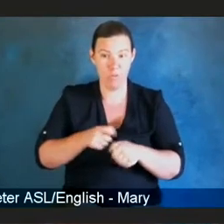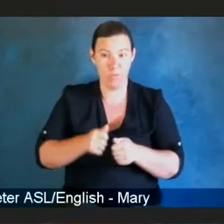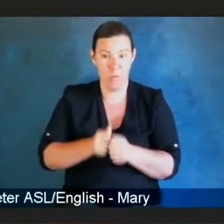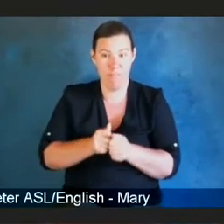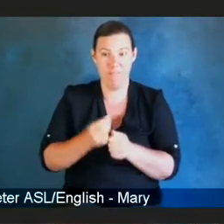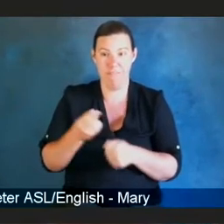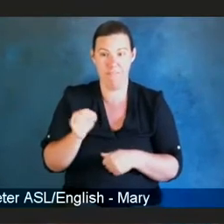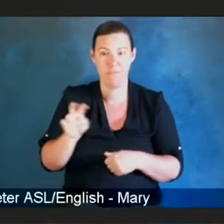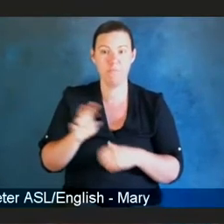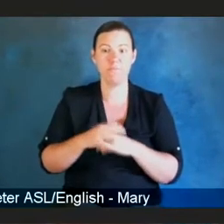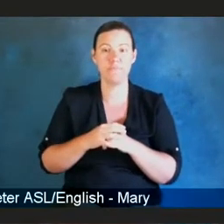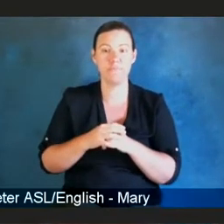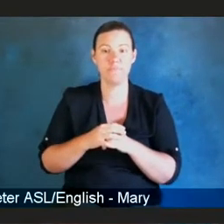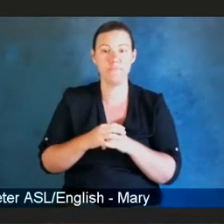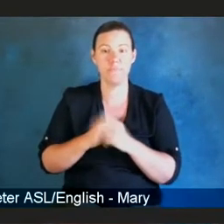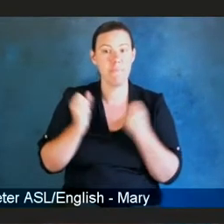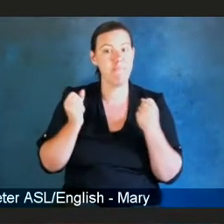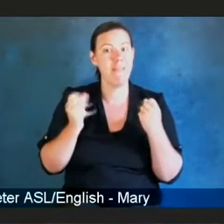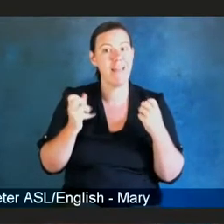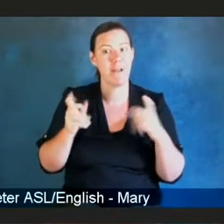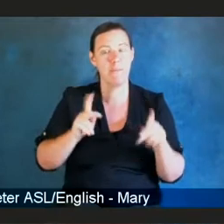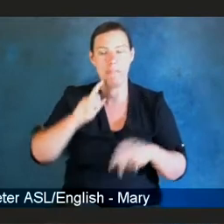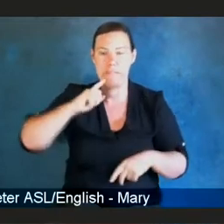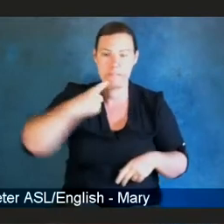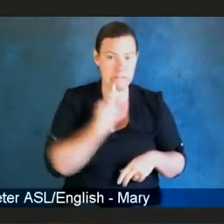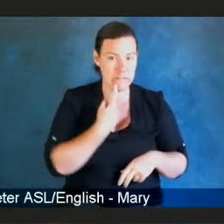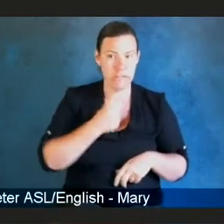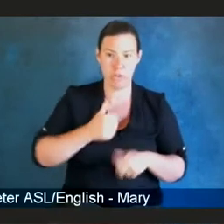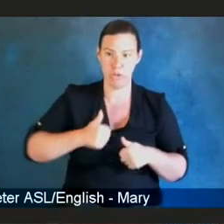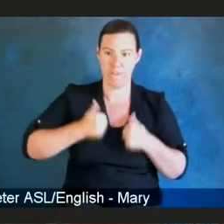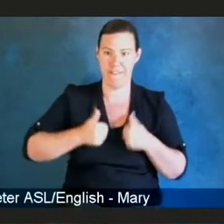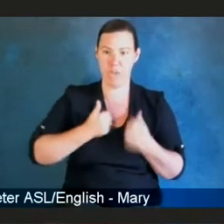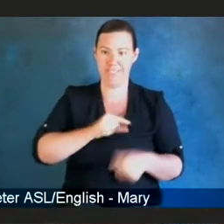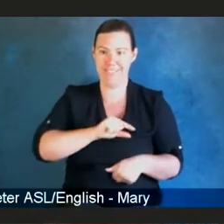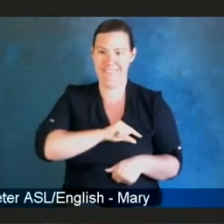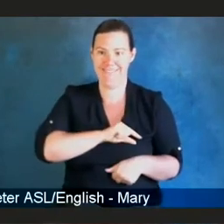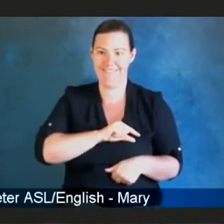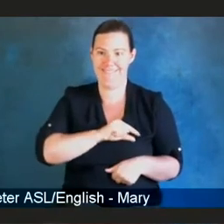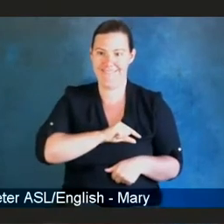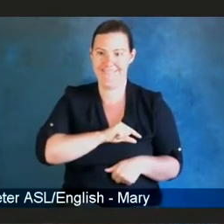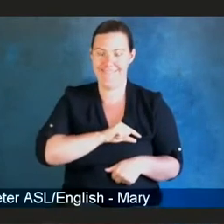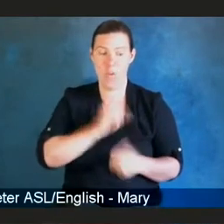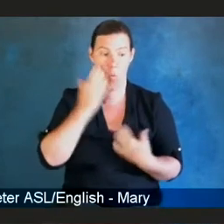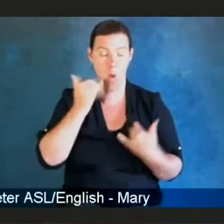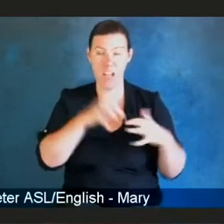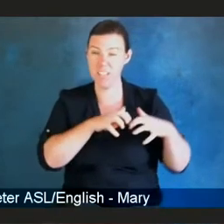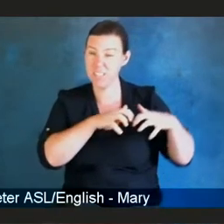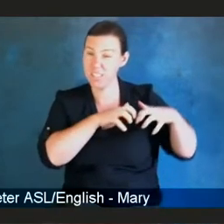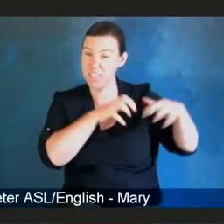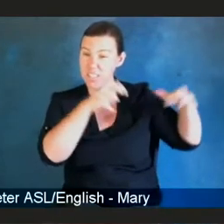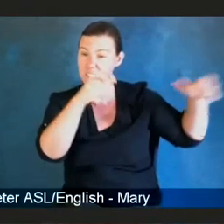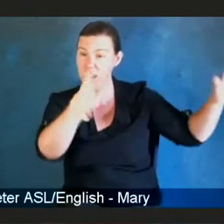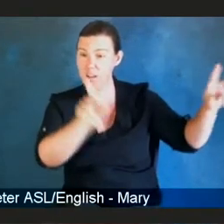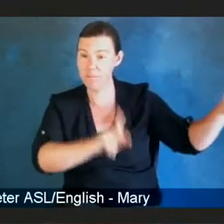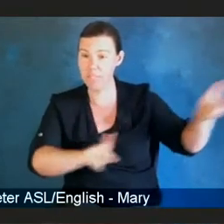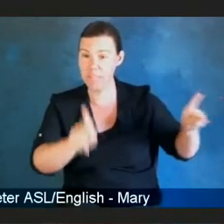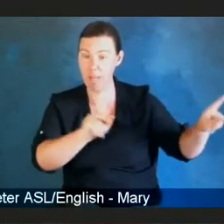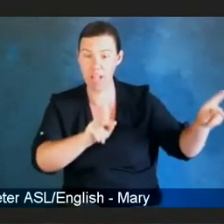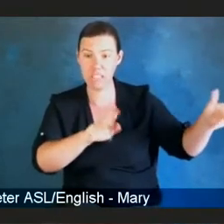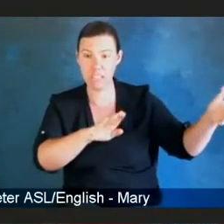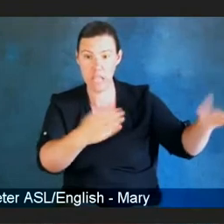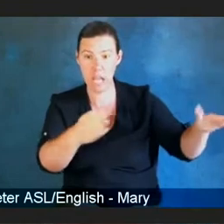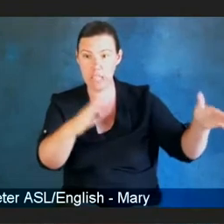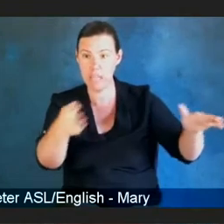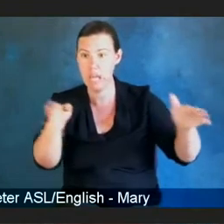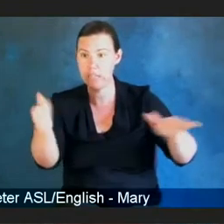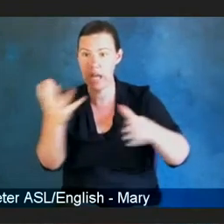survivor's guilt. That's because of the massive number of people around